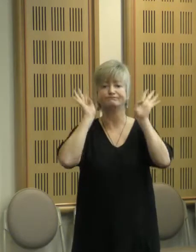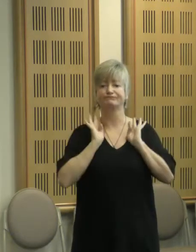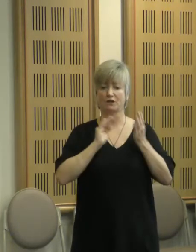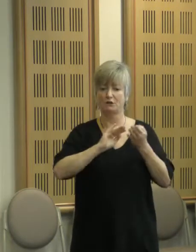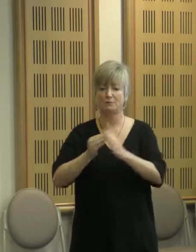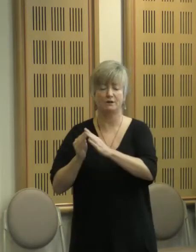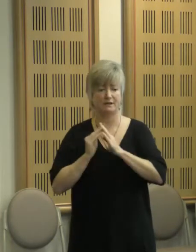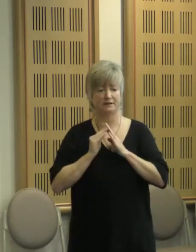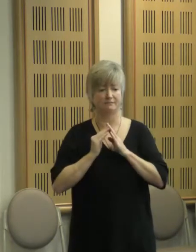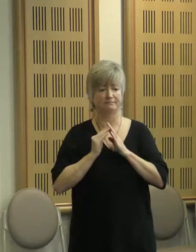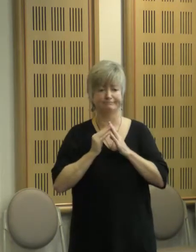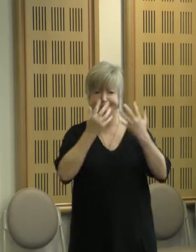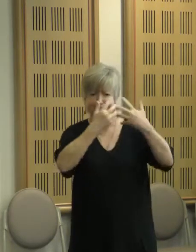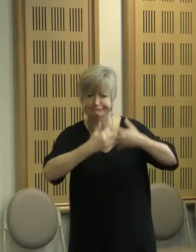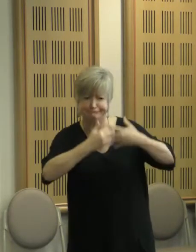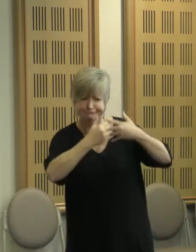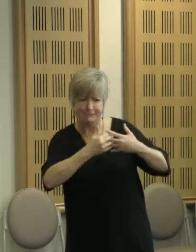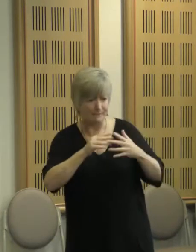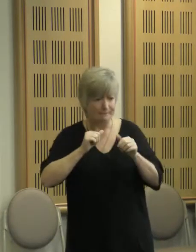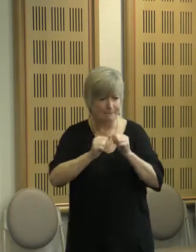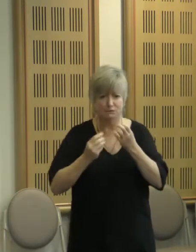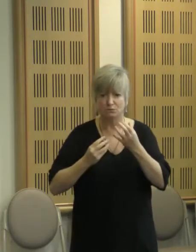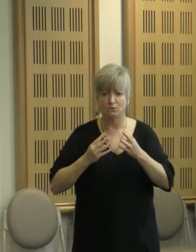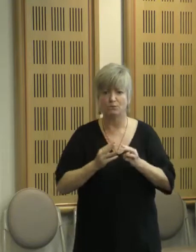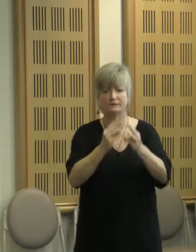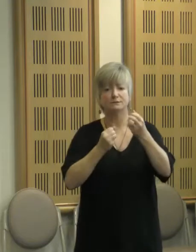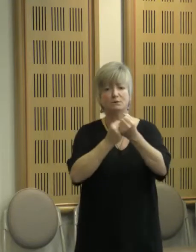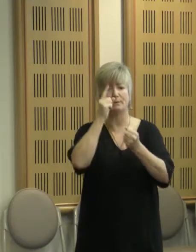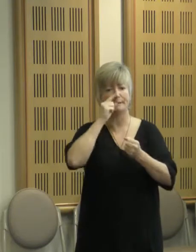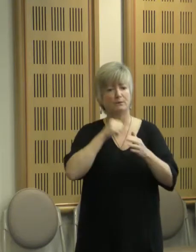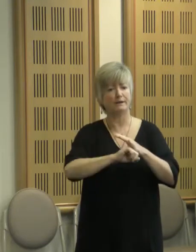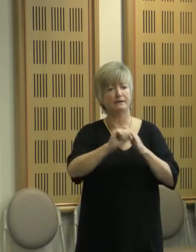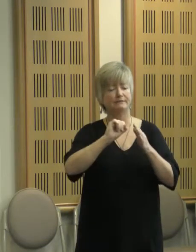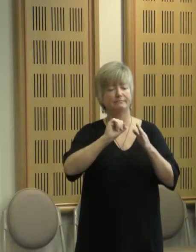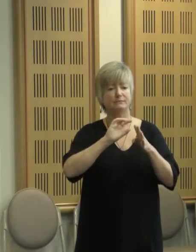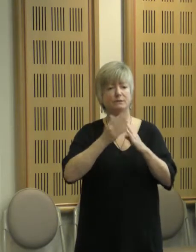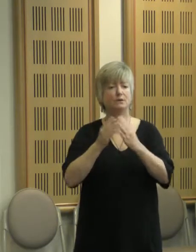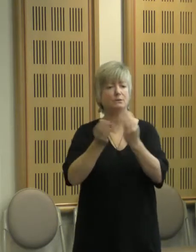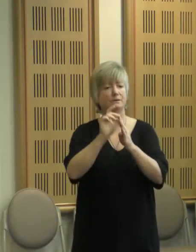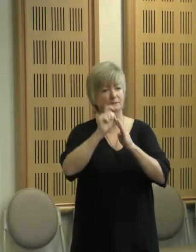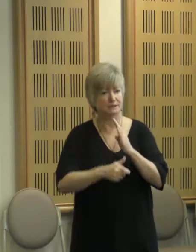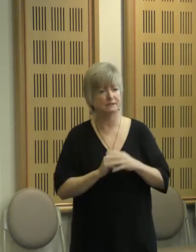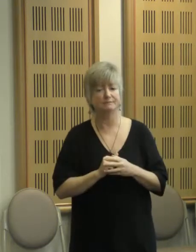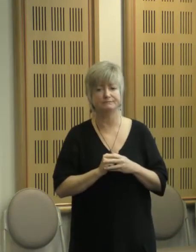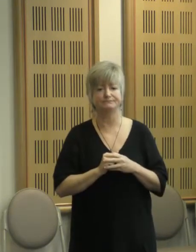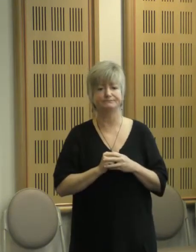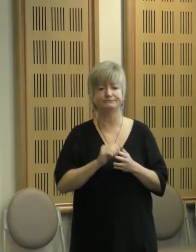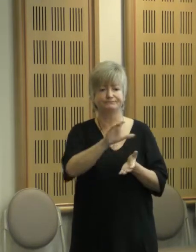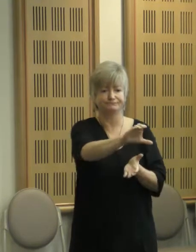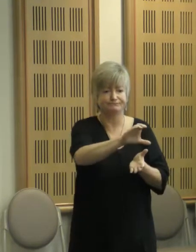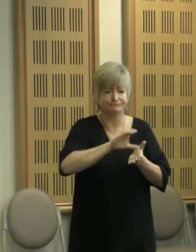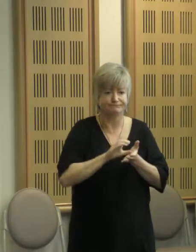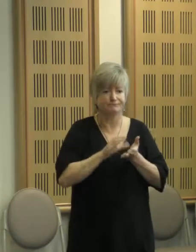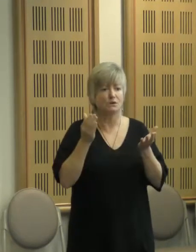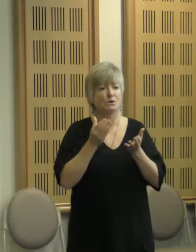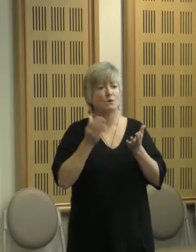and work out how to best support people with disabilities in those communities funded by the Disability Advocates Innovation